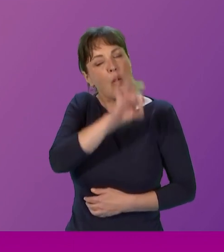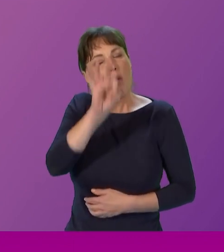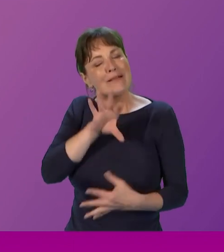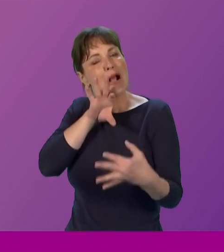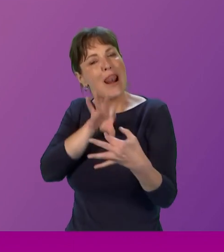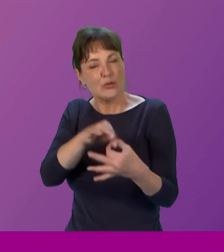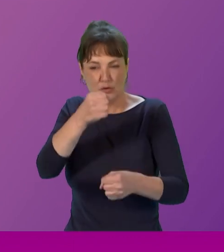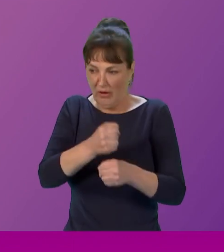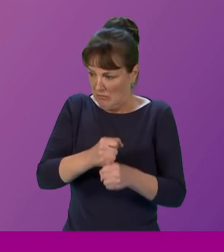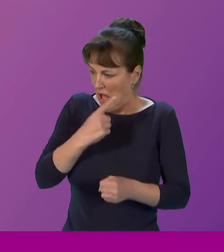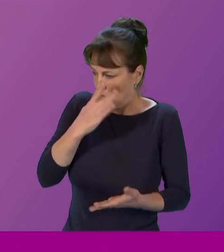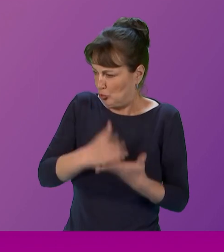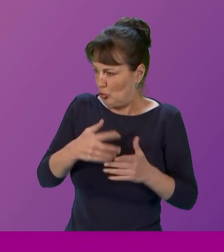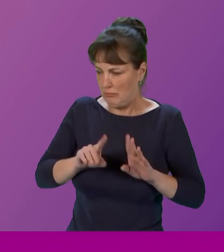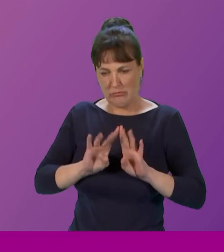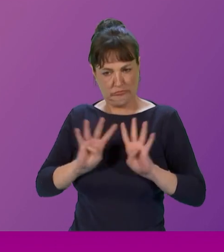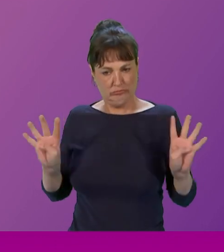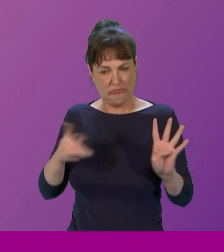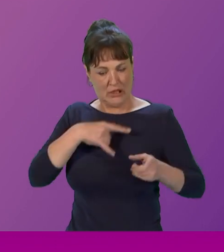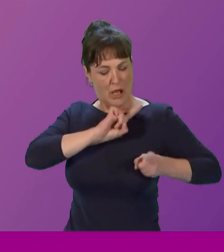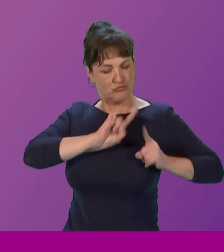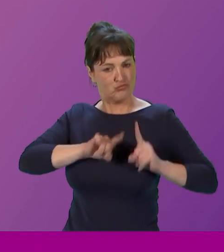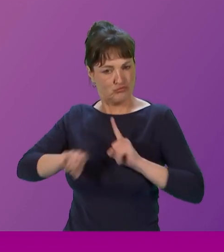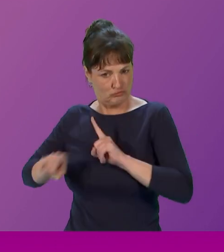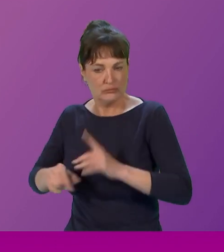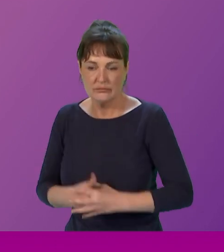as parliamentarians. And I'm going to put that question first of all to Rhoda.